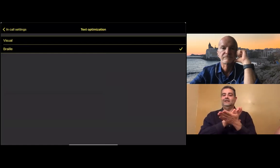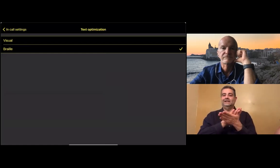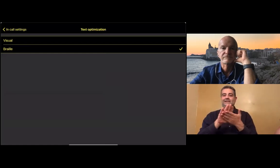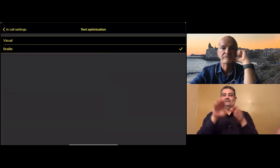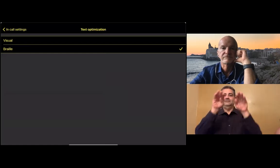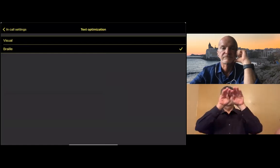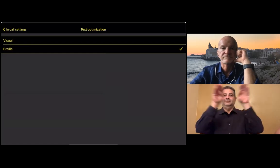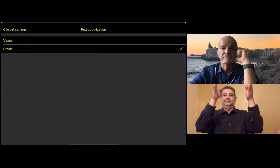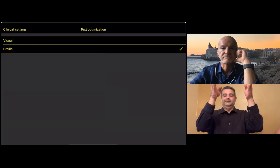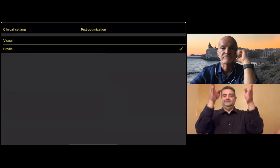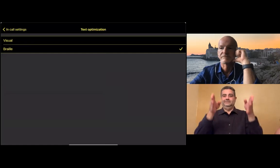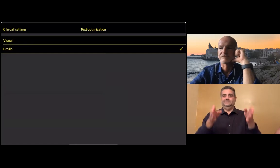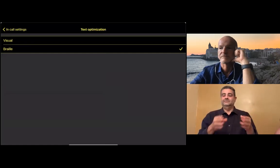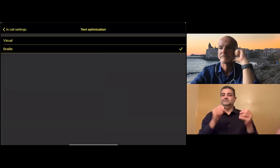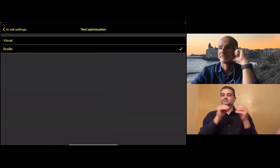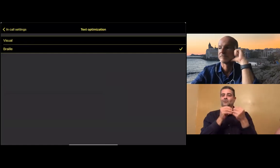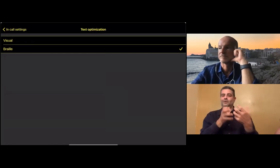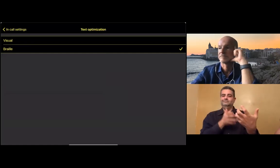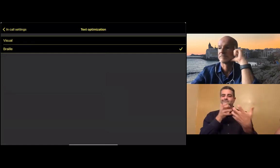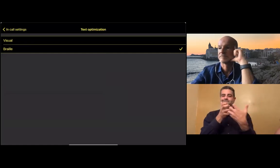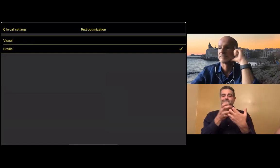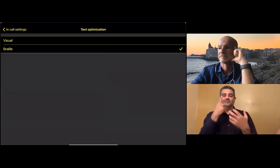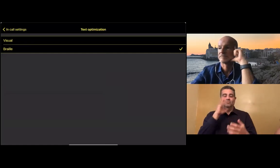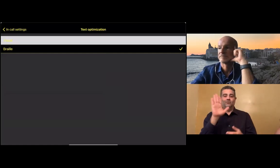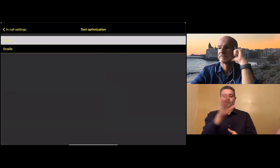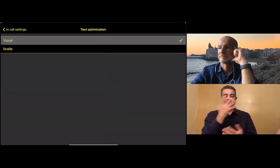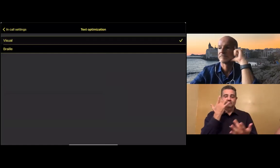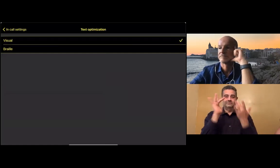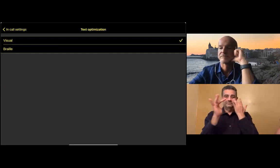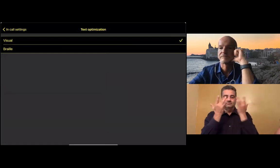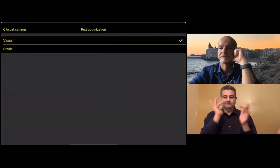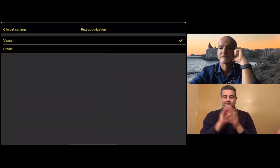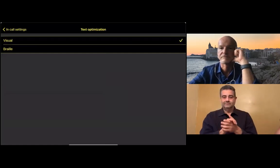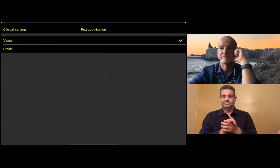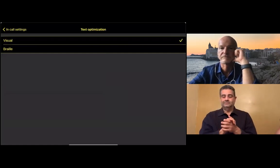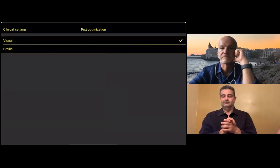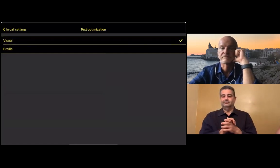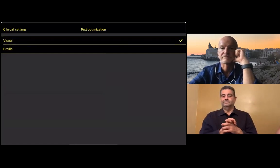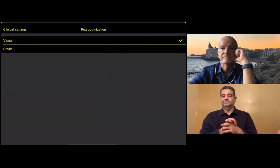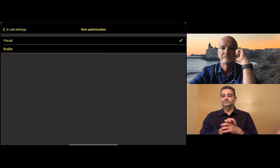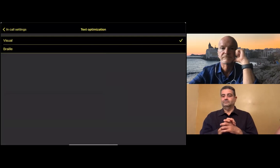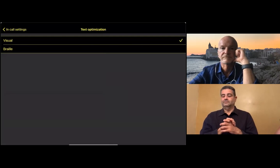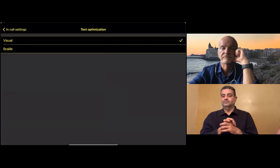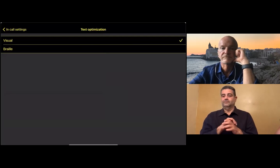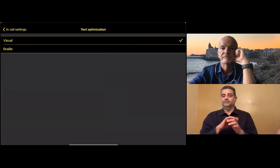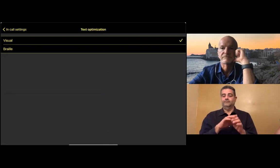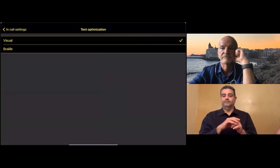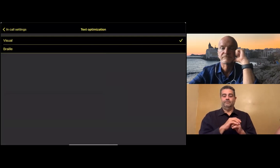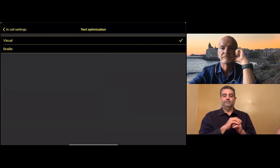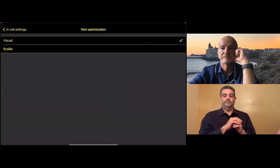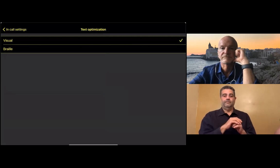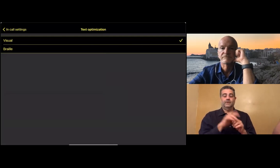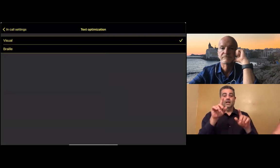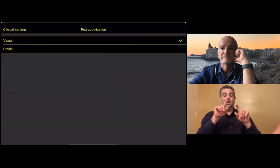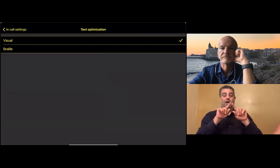In a visual mode, it would be a very clean display that is fit